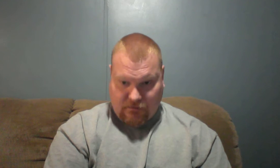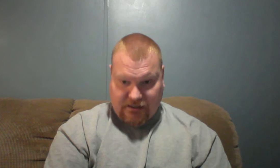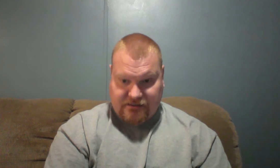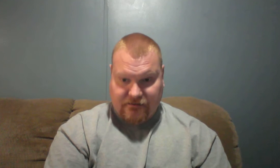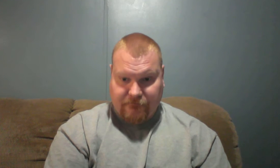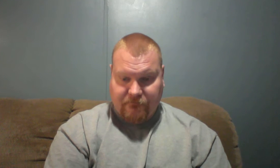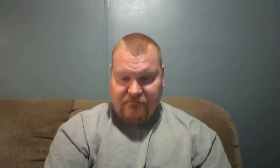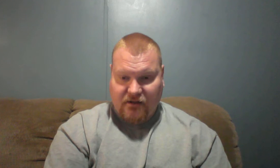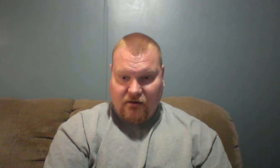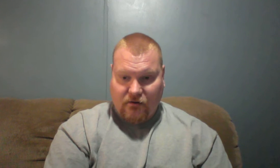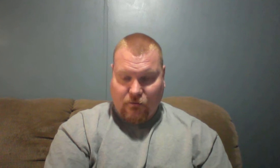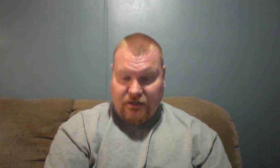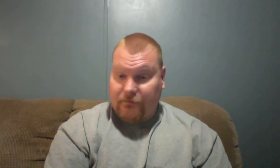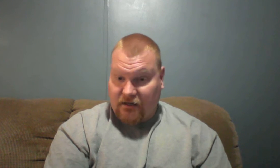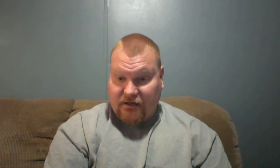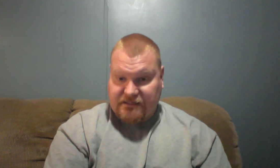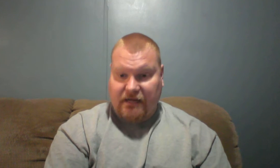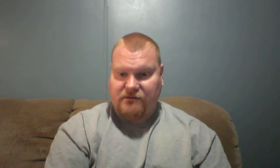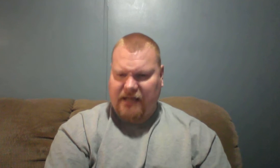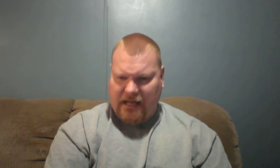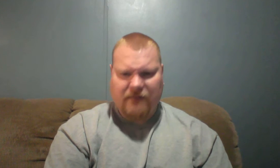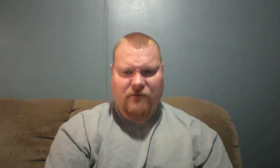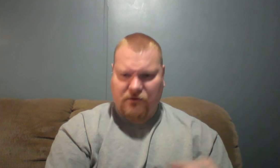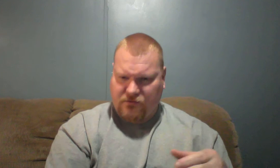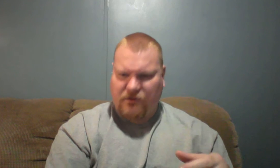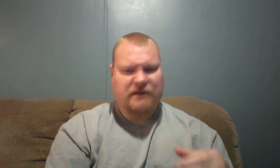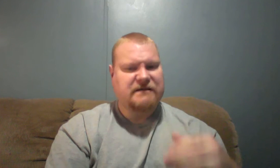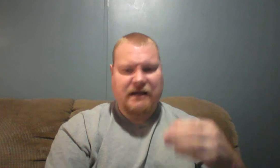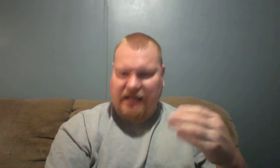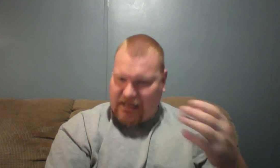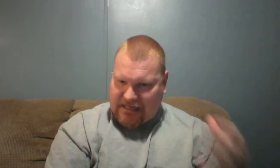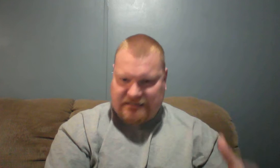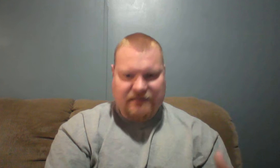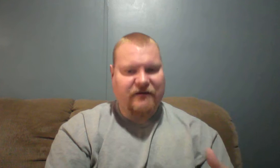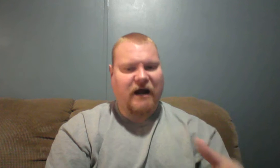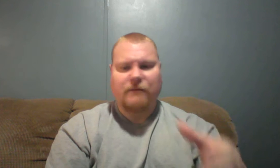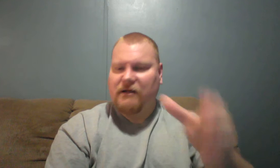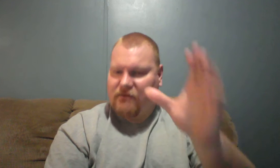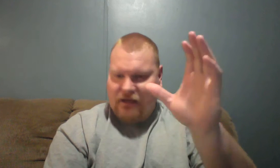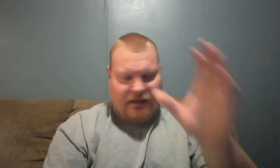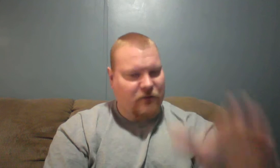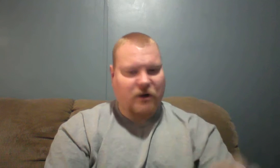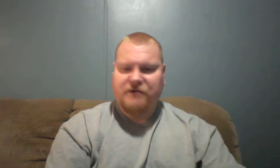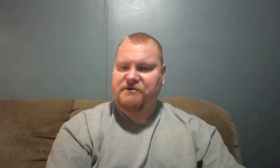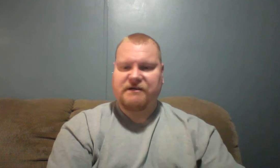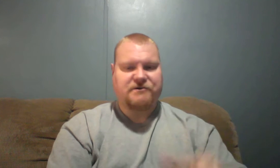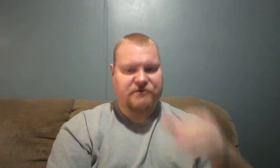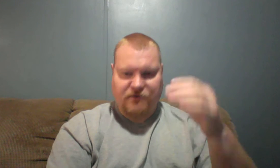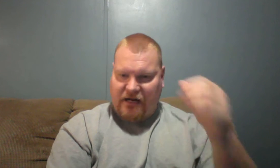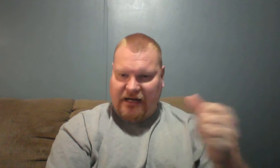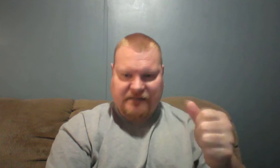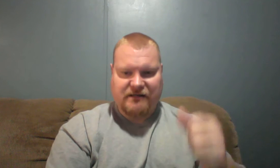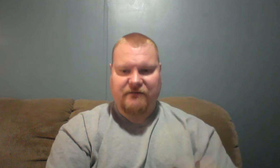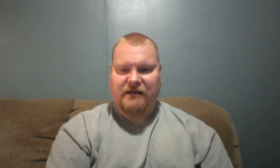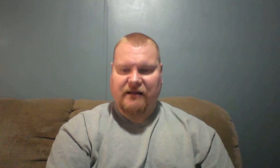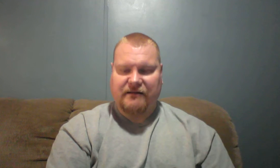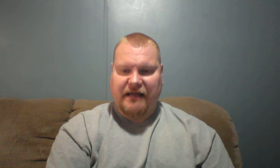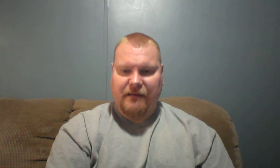place. We come to God's house. Yeah, of course, it's an easy environment, you know, brothers and sisters in Christ, and everything like that, but